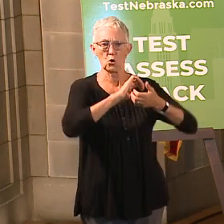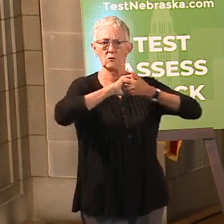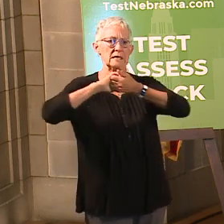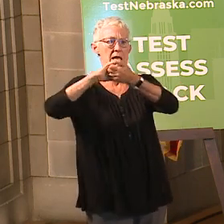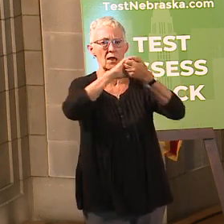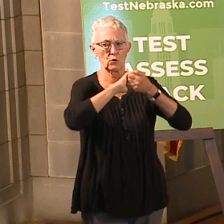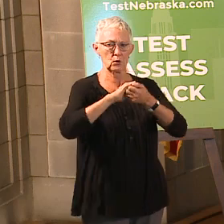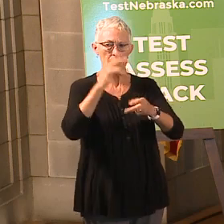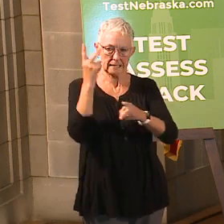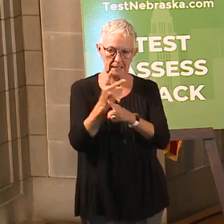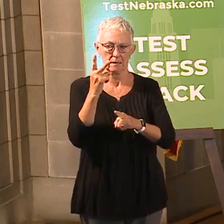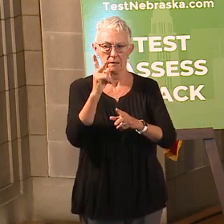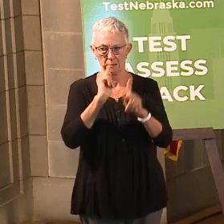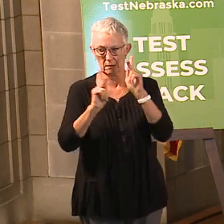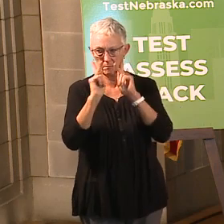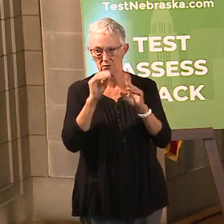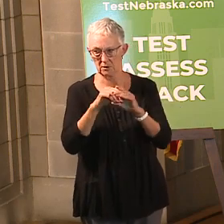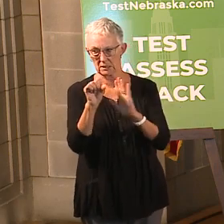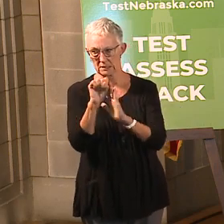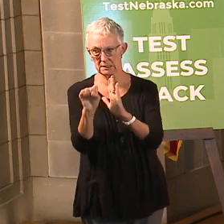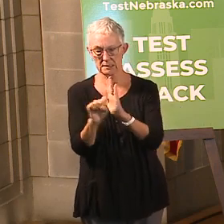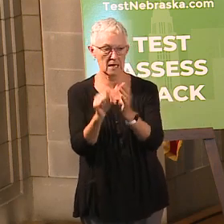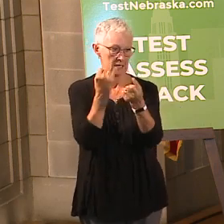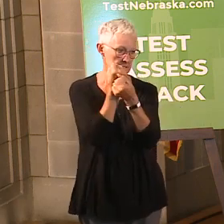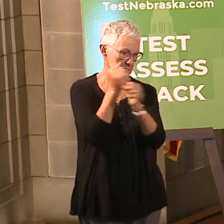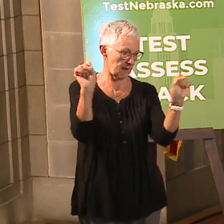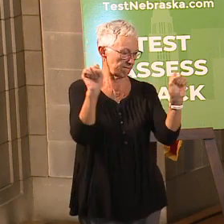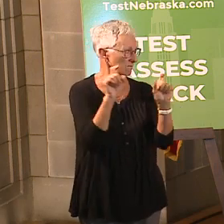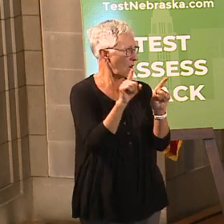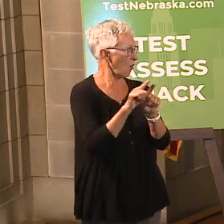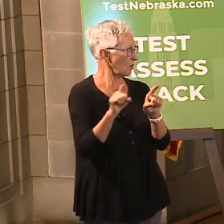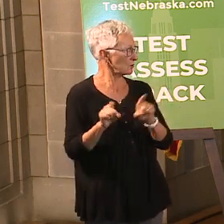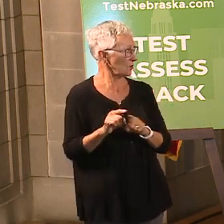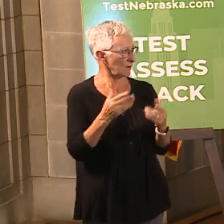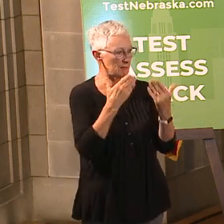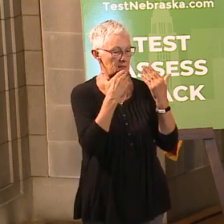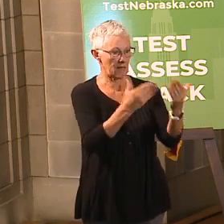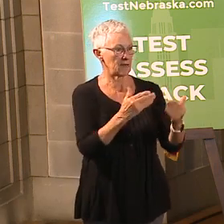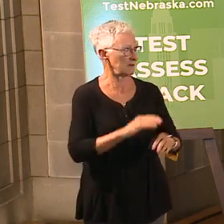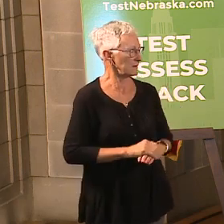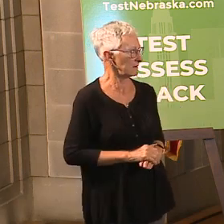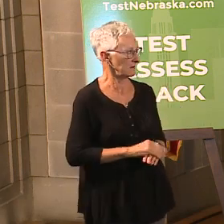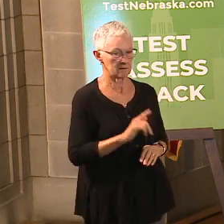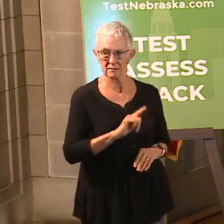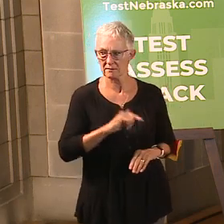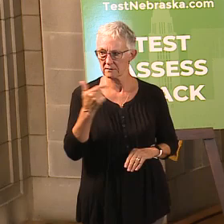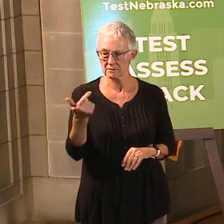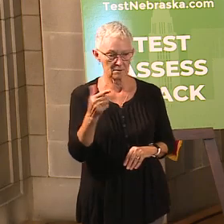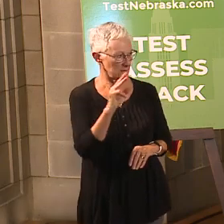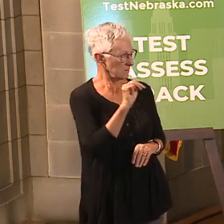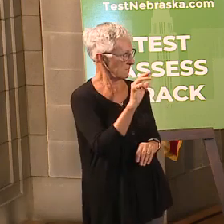Nebraska strong, but their public health strong as well. Thank you. I am going to turn it over to Matt Bloomstead, the Commissioner of Education.